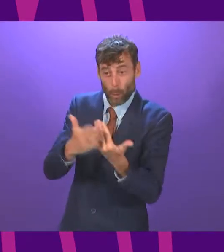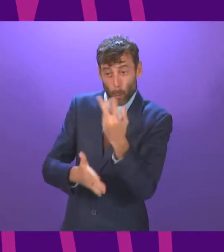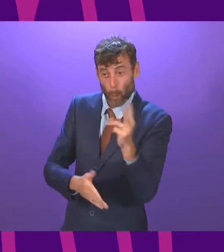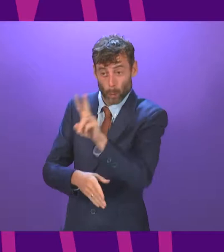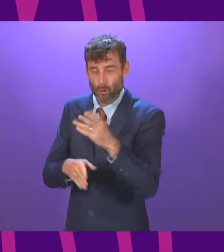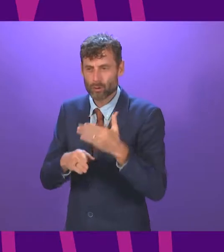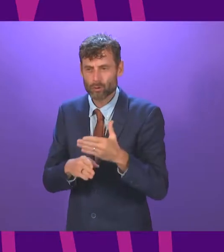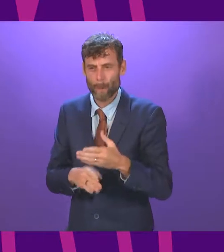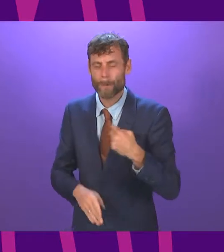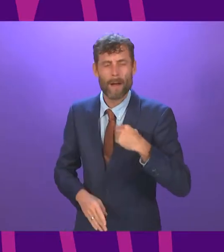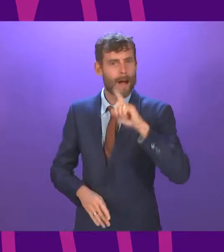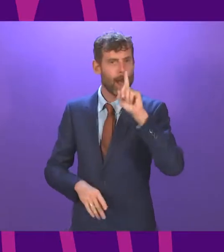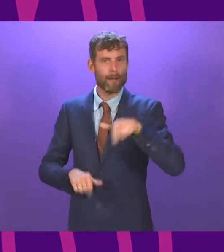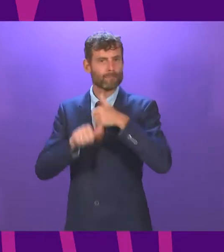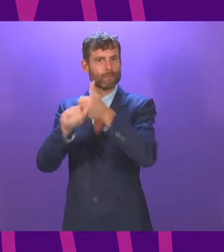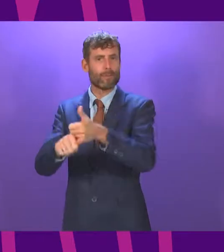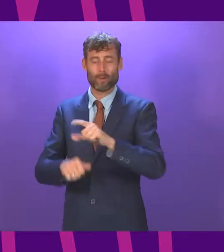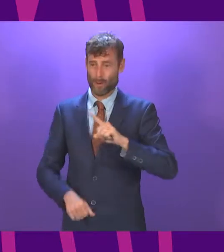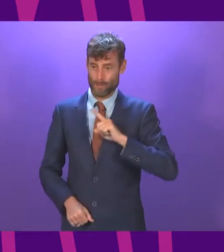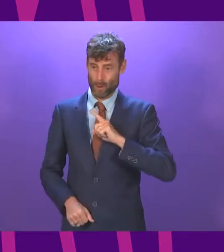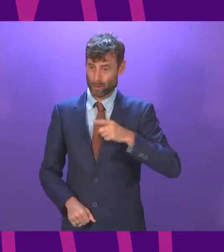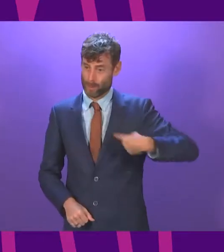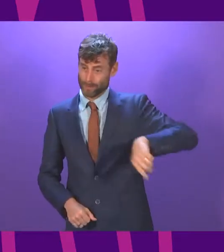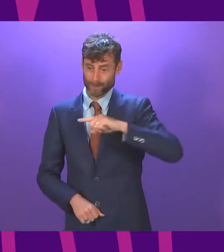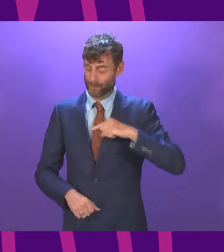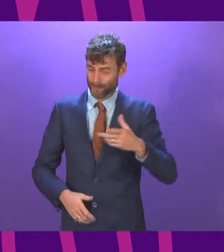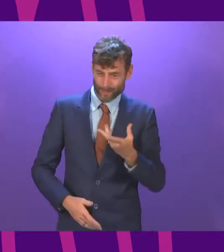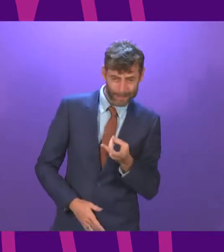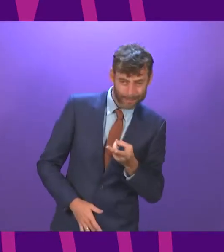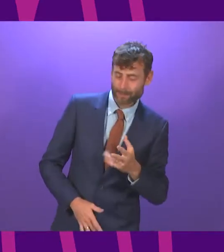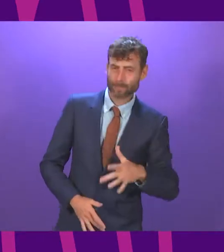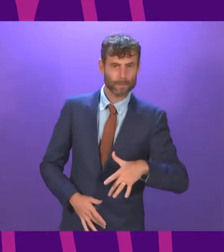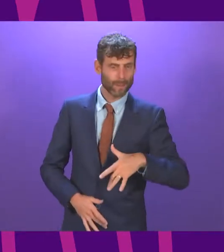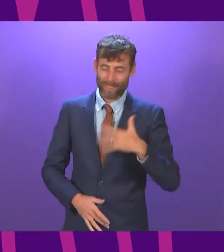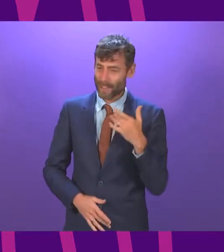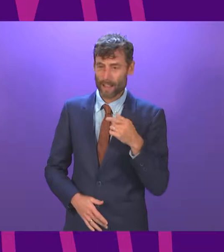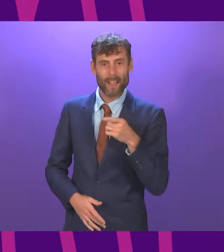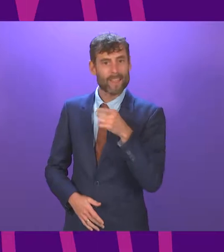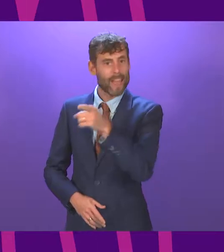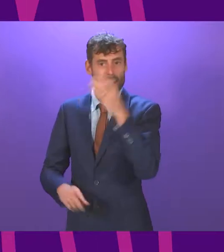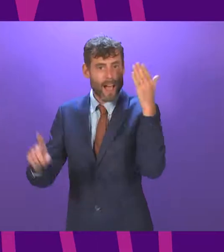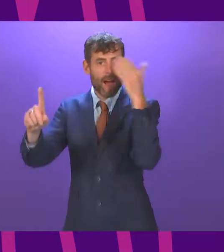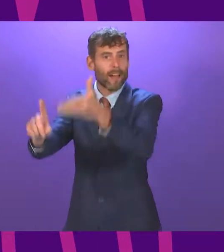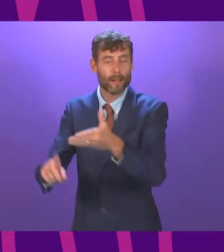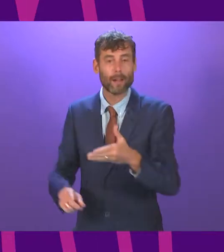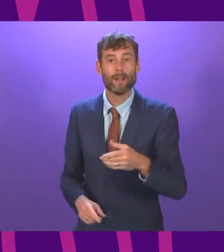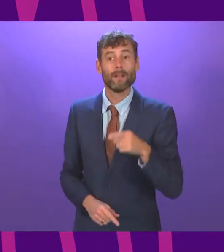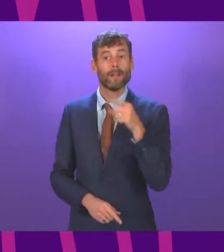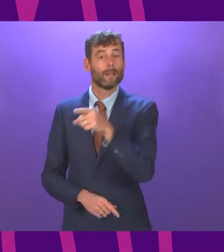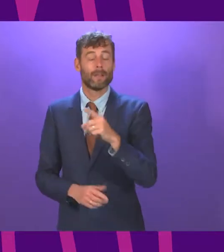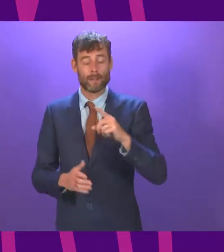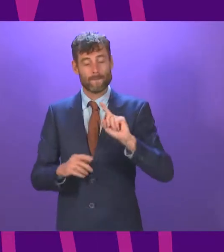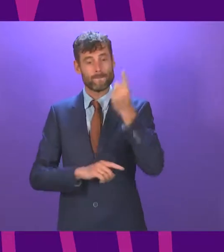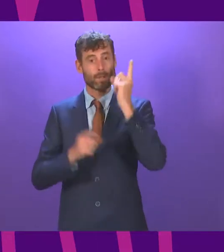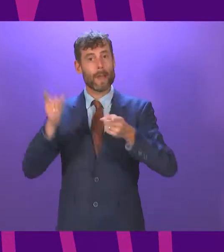appointment as Green Ministers, because my party just do not share that ground. The First Minister has attempted to emulate the Prime Minister of New Zealand, Jacinda